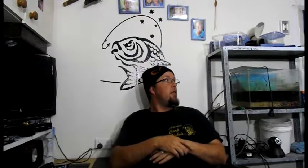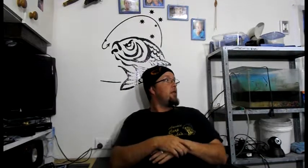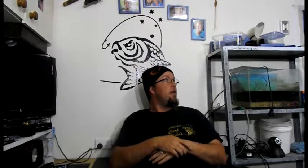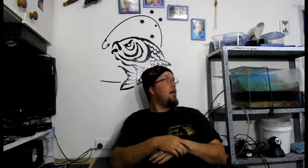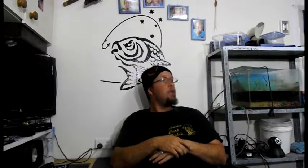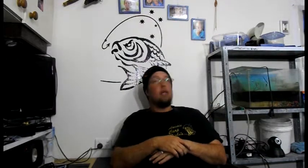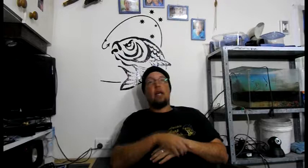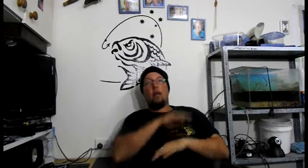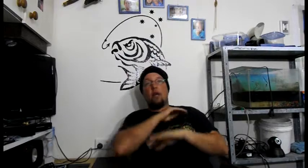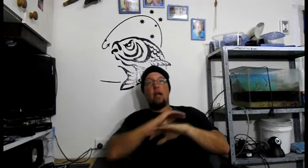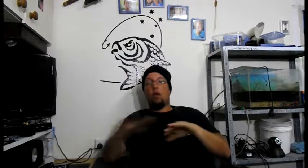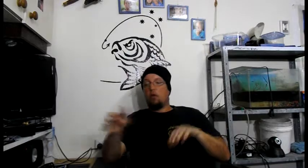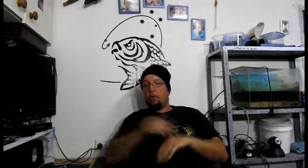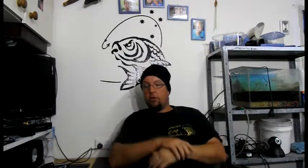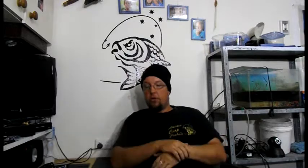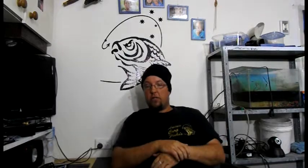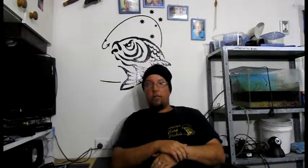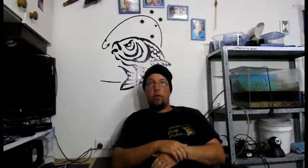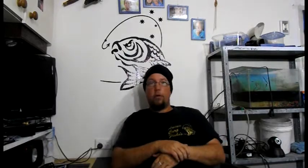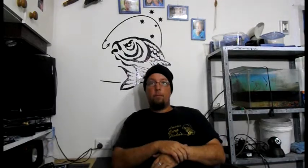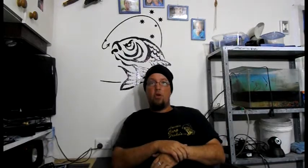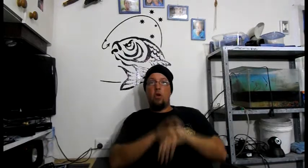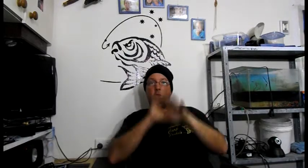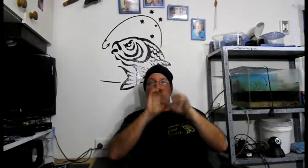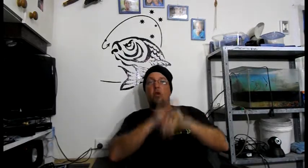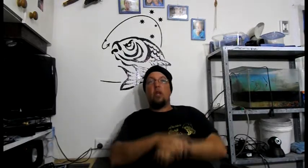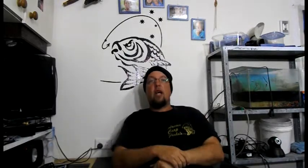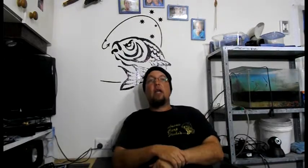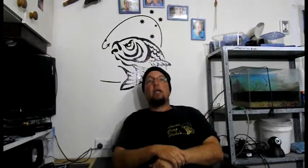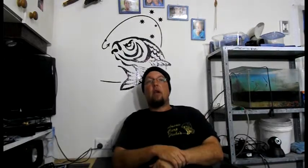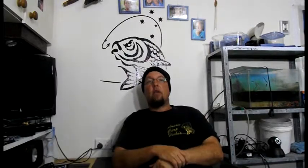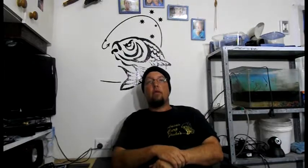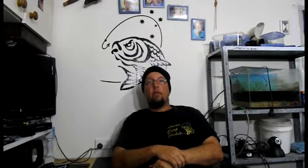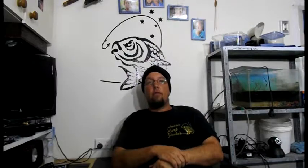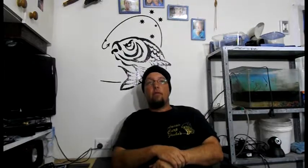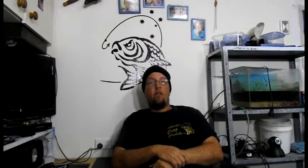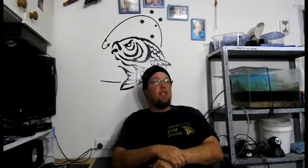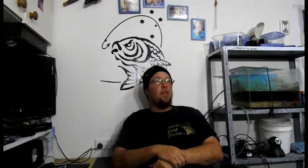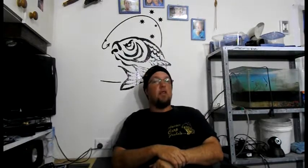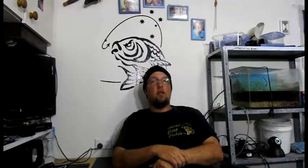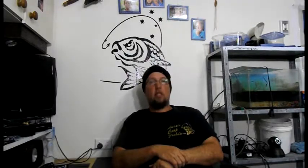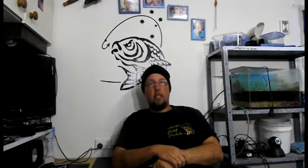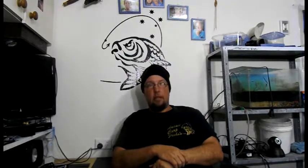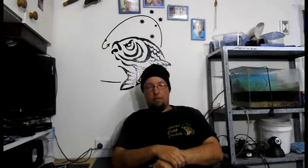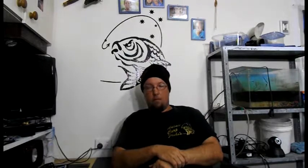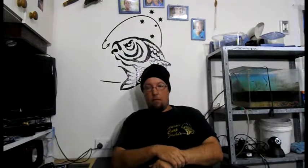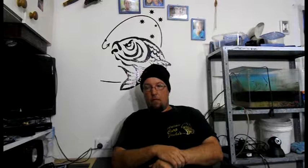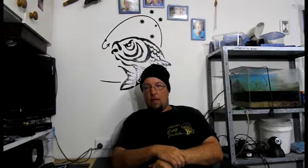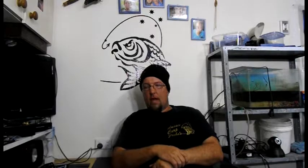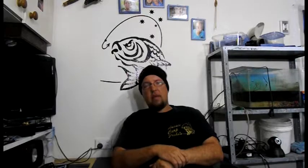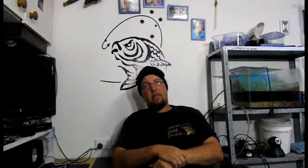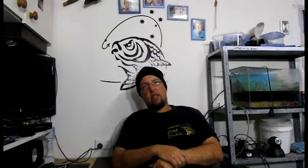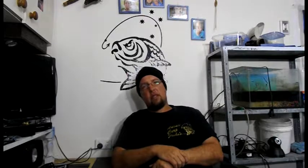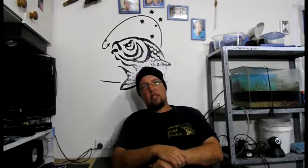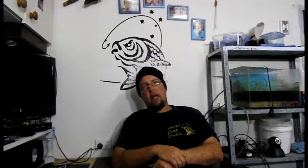today. said. Okay. We're no longer producing food. You've got to go get your own. Find something else to eat. How many of us would starve.